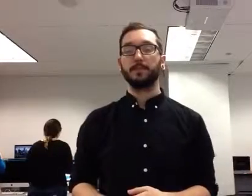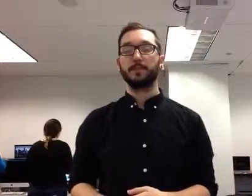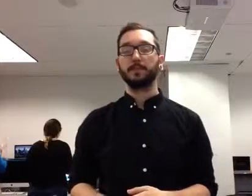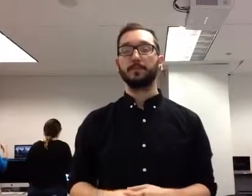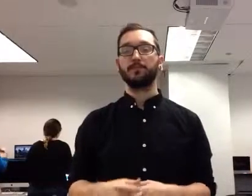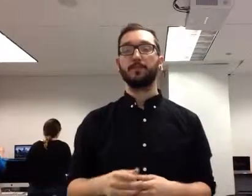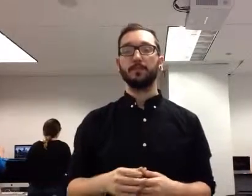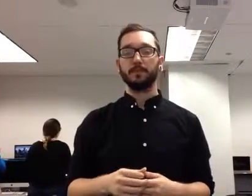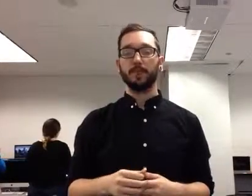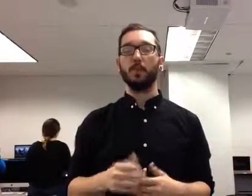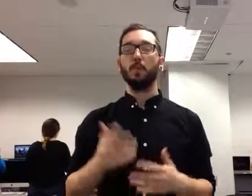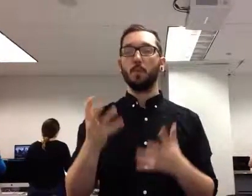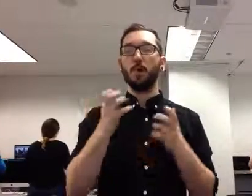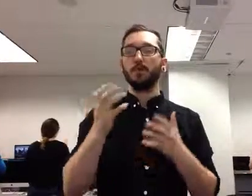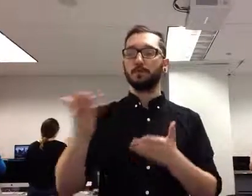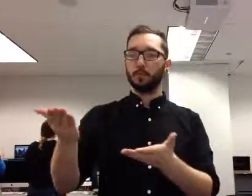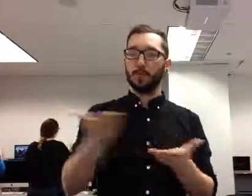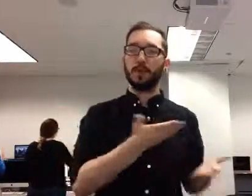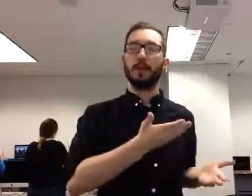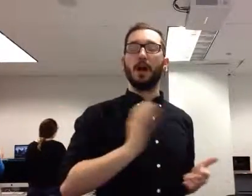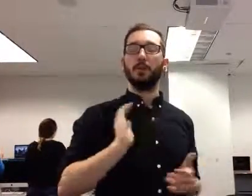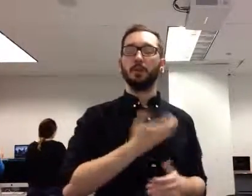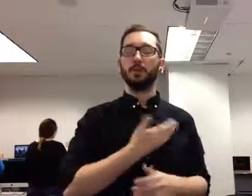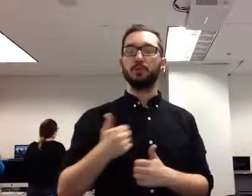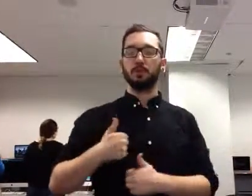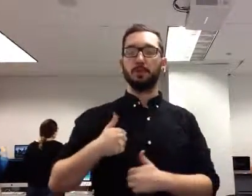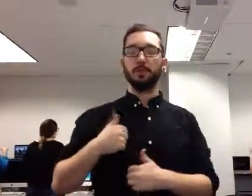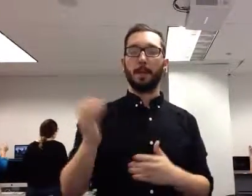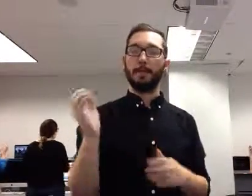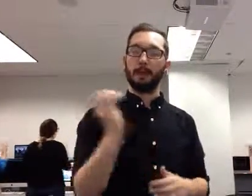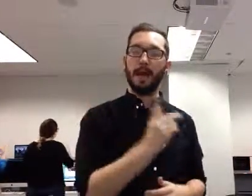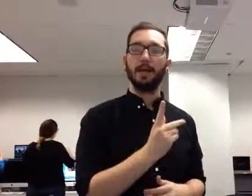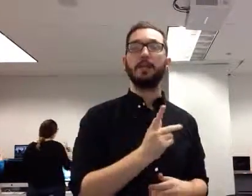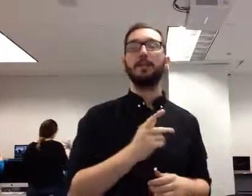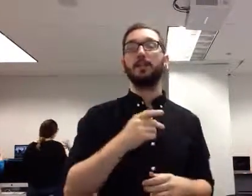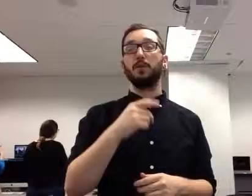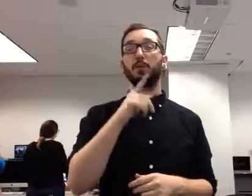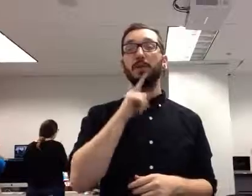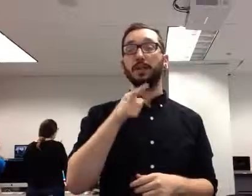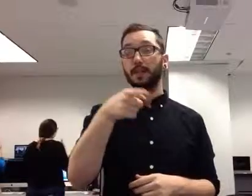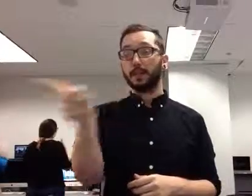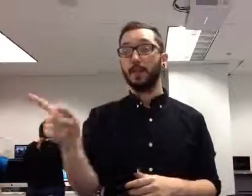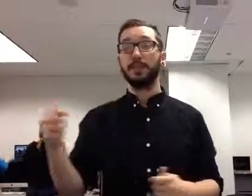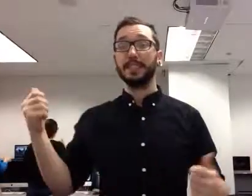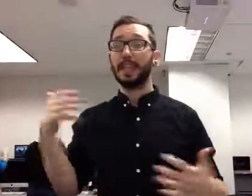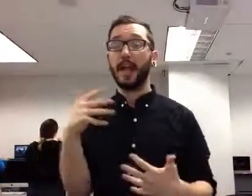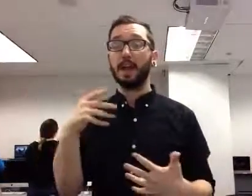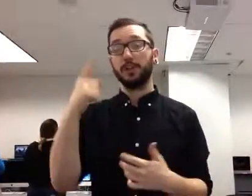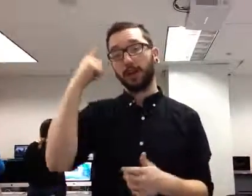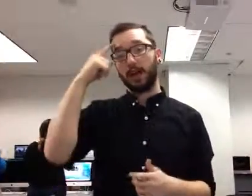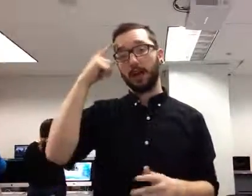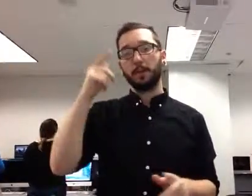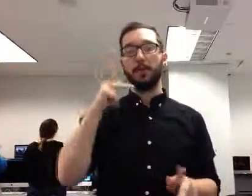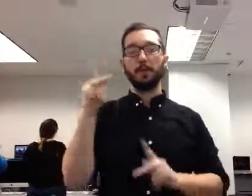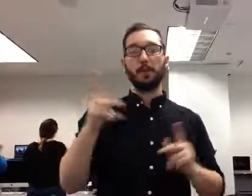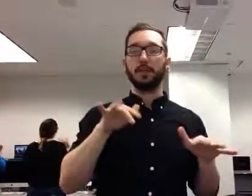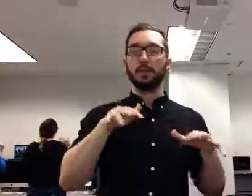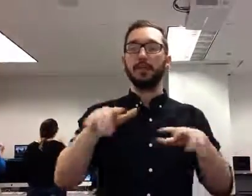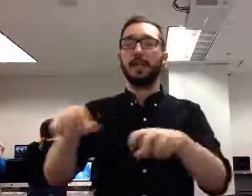people coming back. And so they were scared to death that they were going to be invaded again. So they were making loud noises now. Not that many people were killed. Only